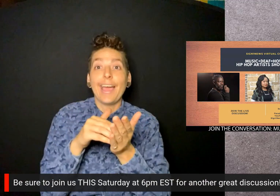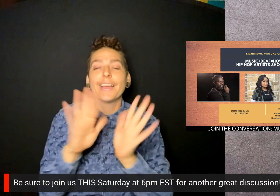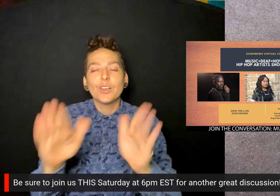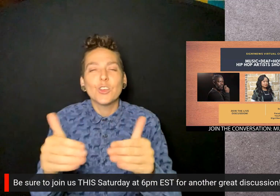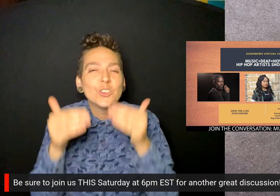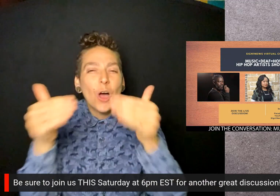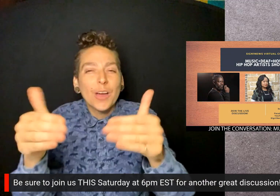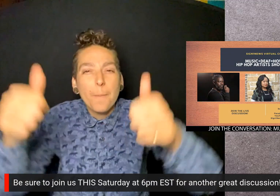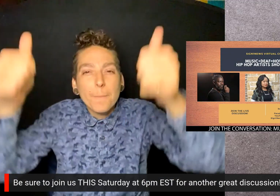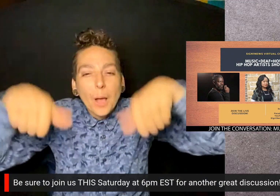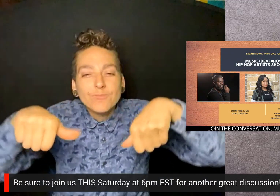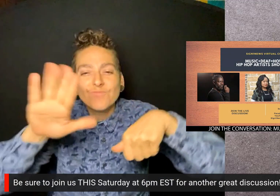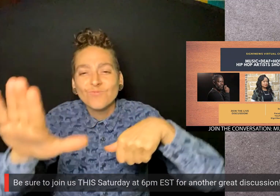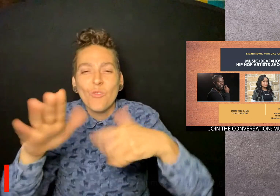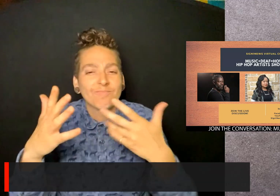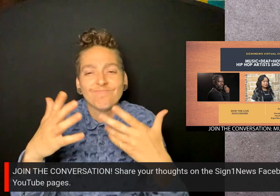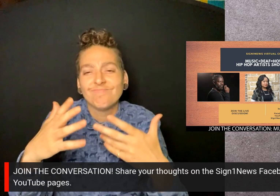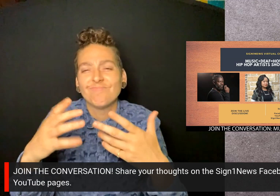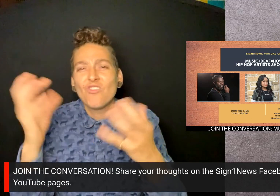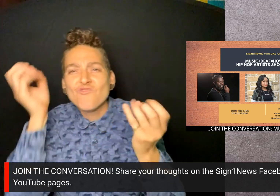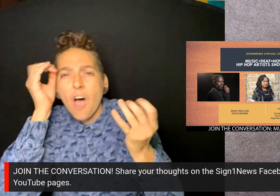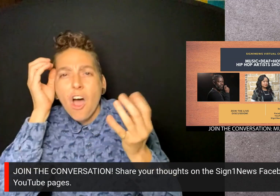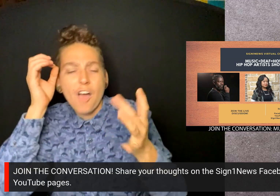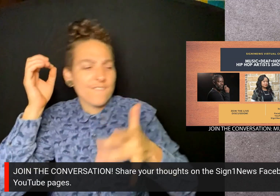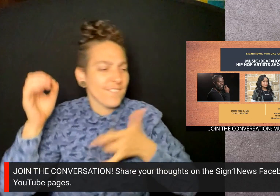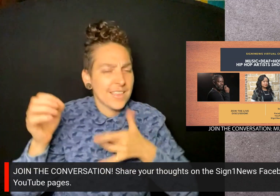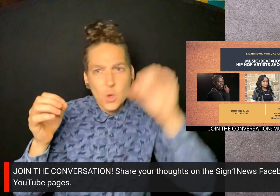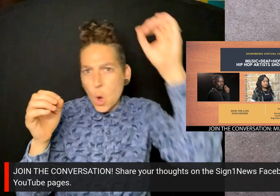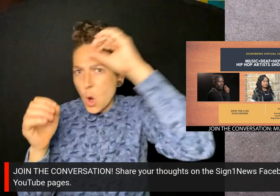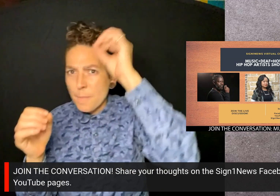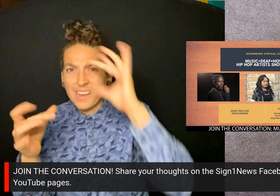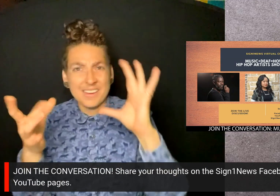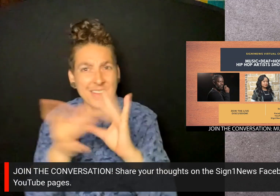Again, we would love to hear your thoughts and comments during the live show.